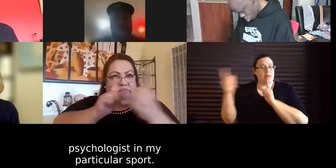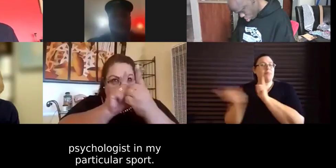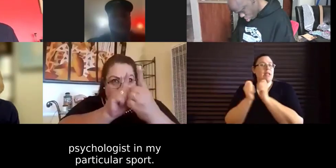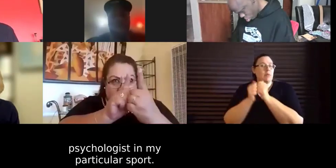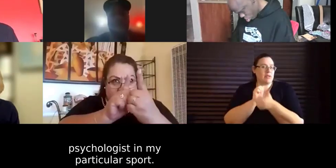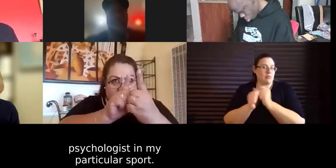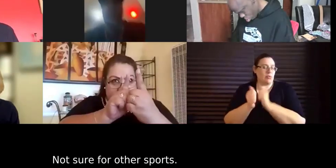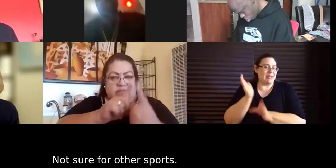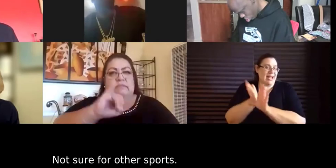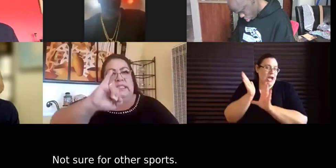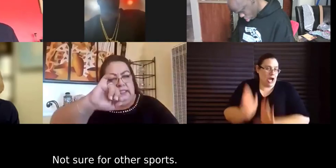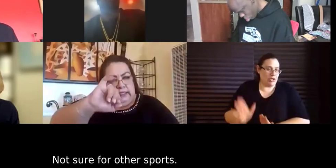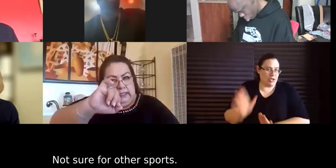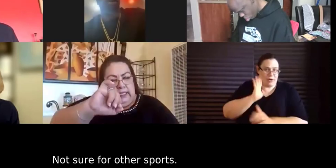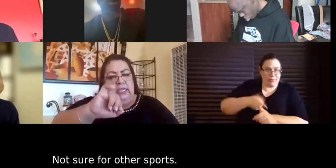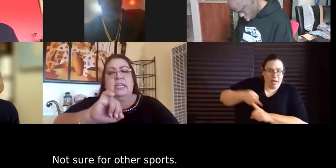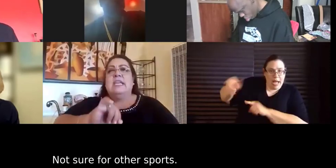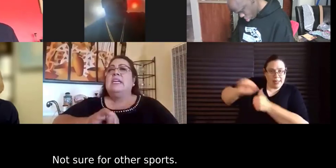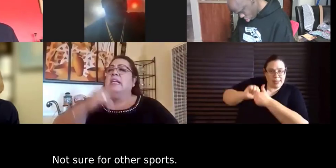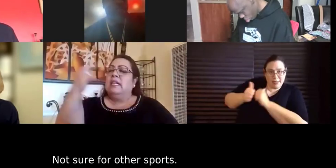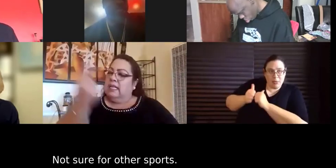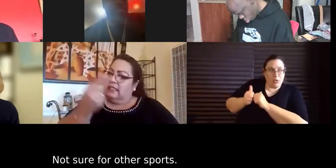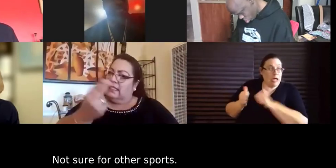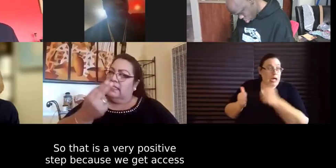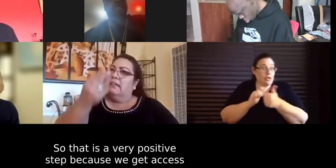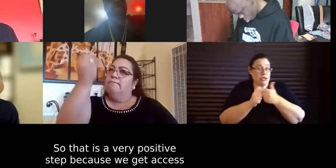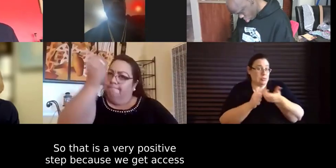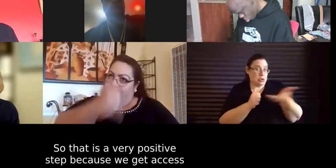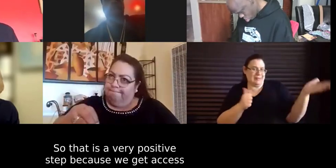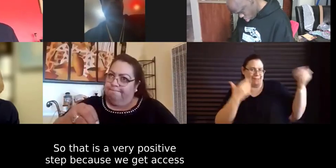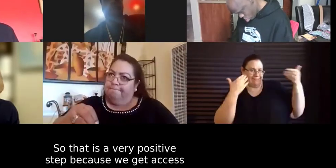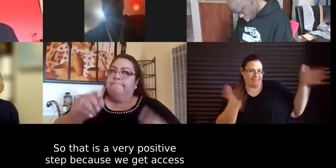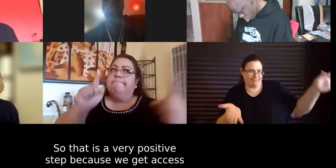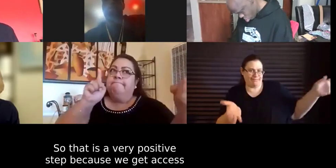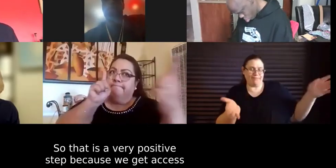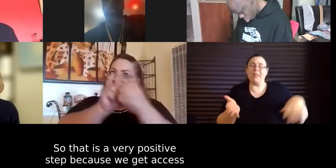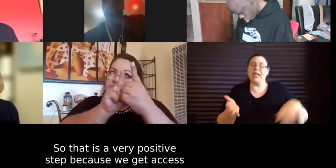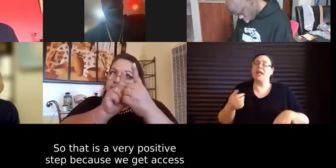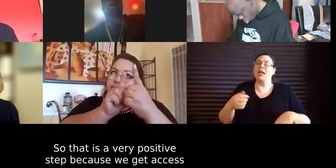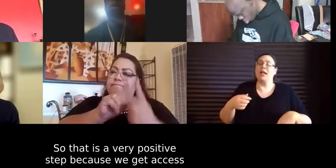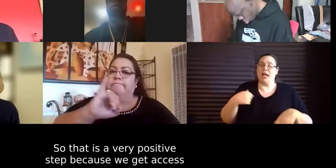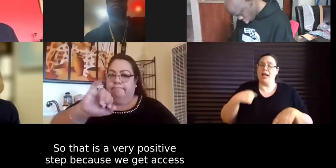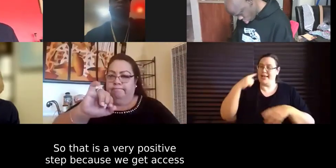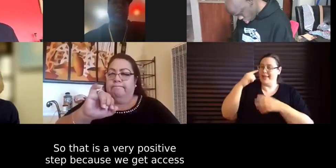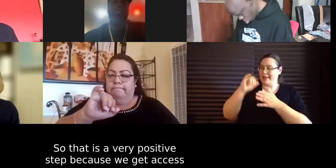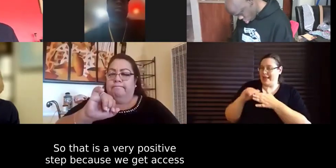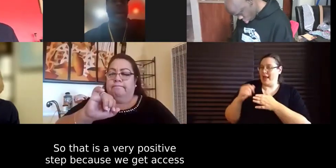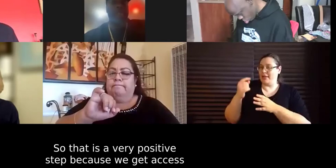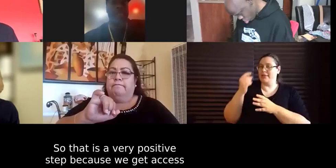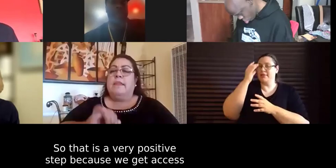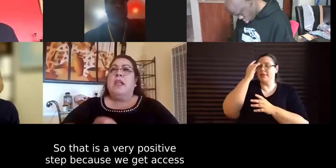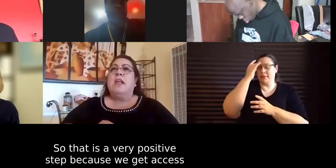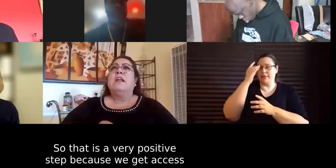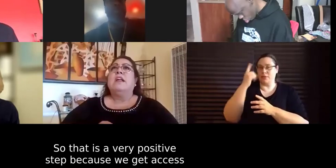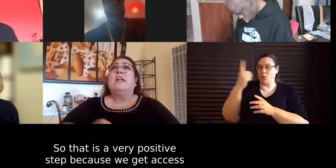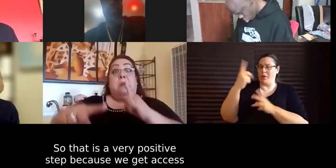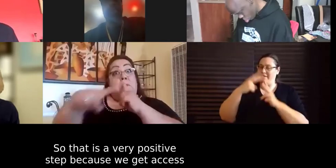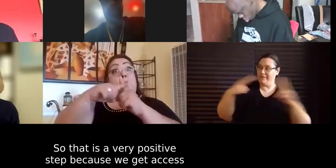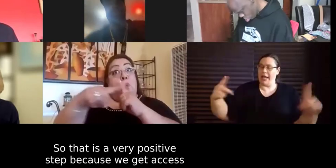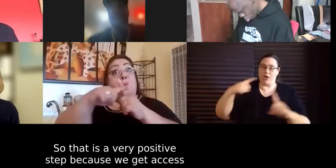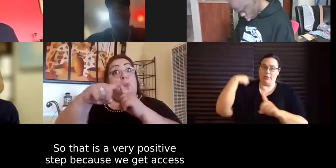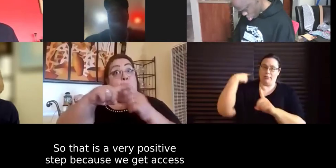my particular sport i don't not sure for other sports so i think that's one of the a very positive step